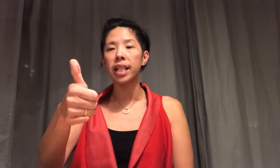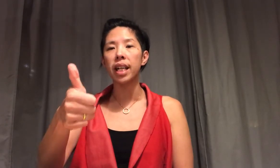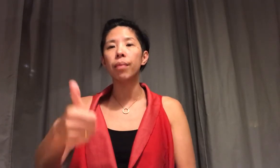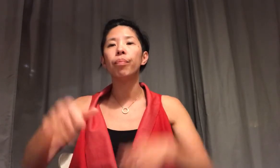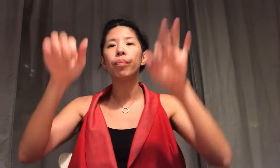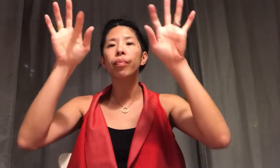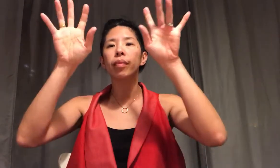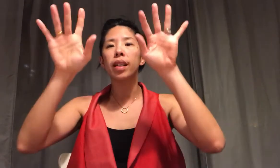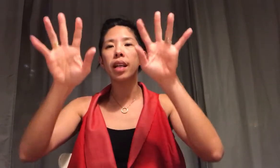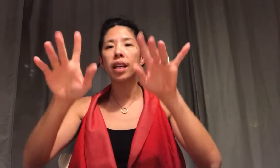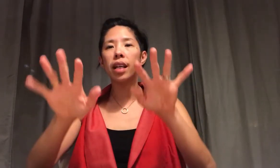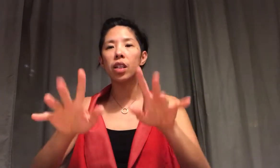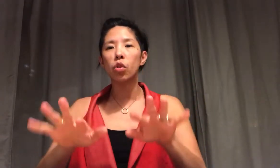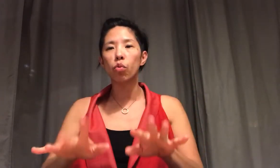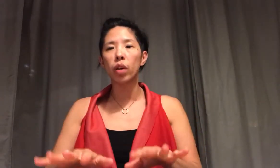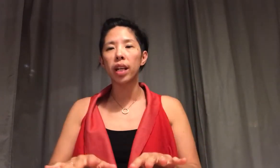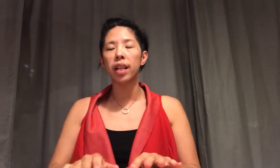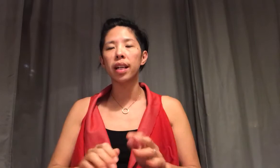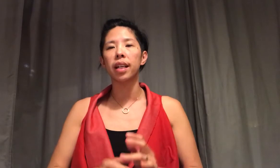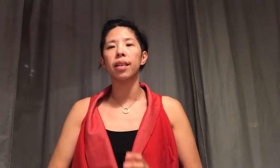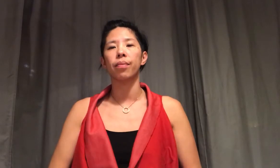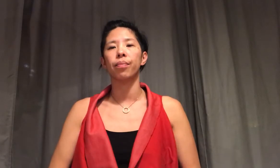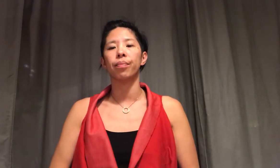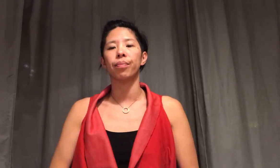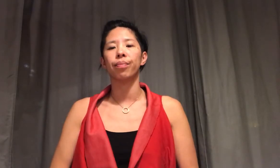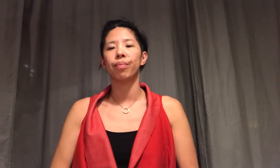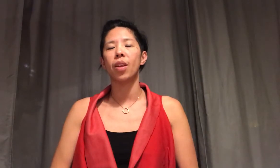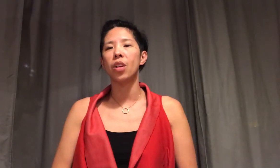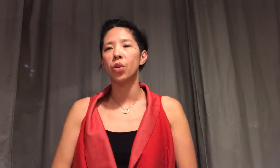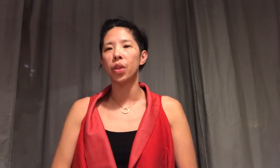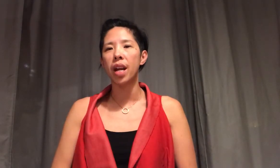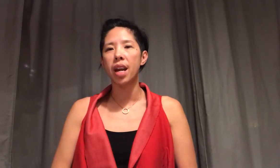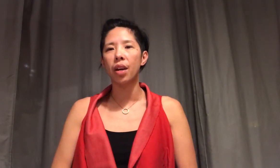it's raining do that now